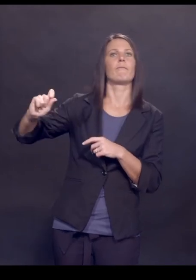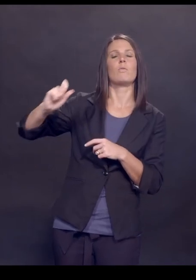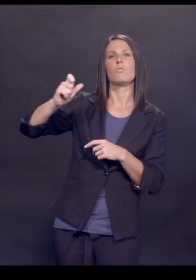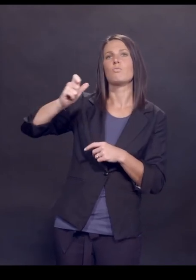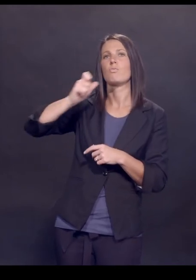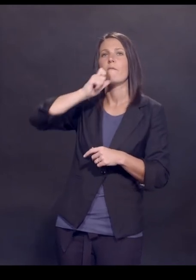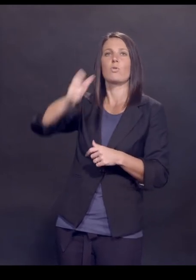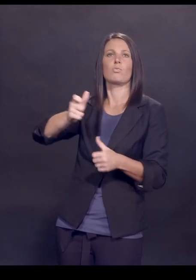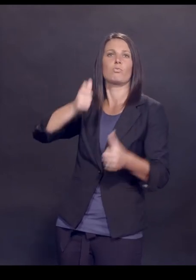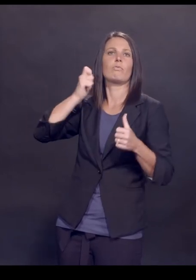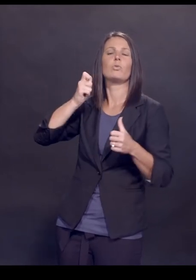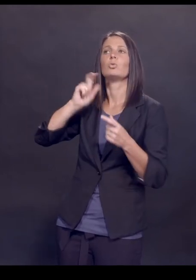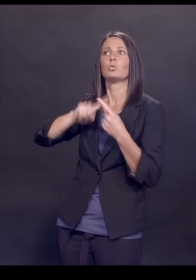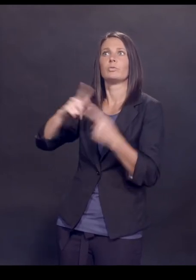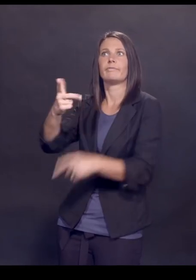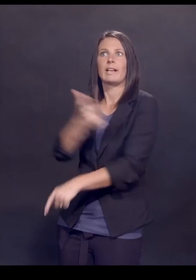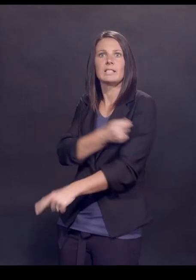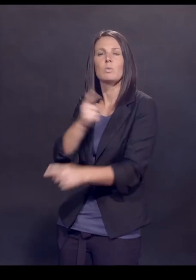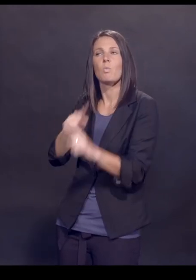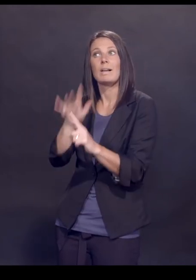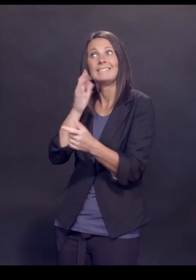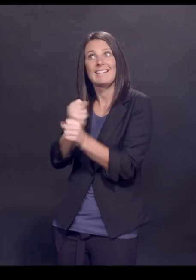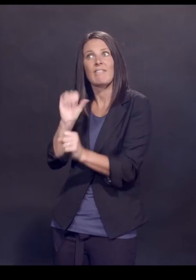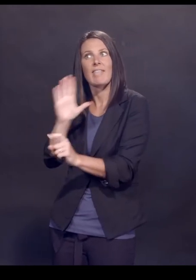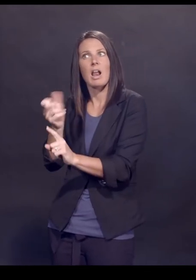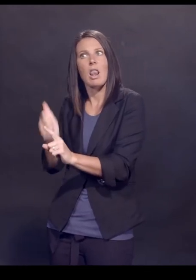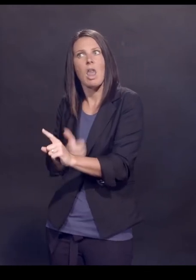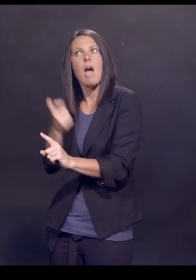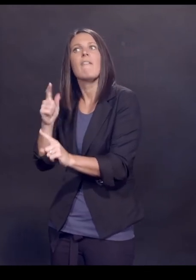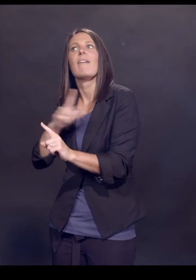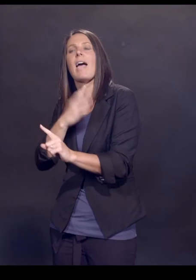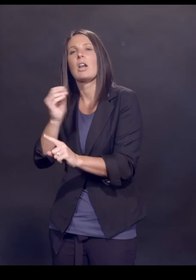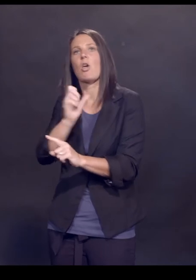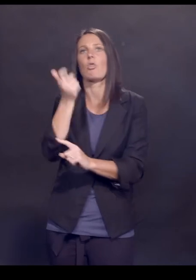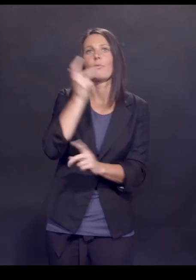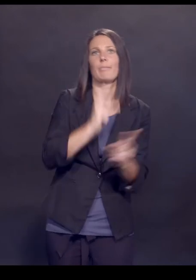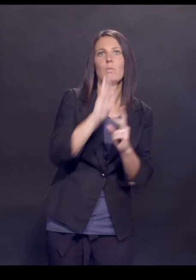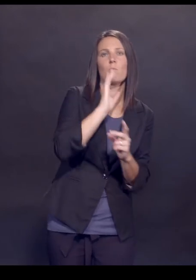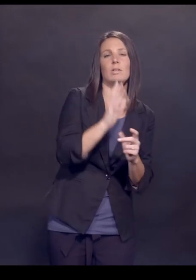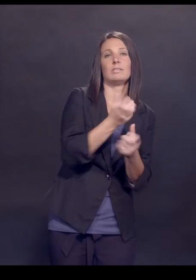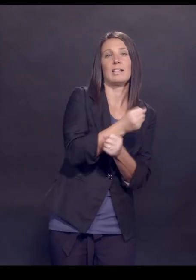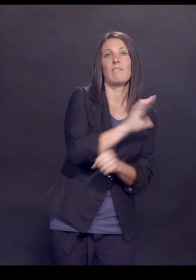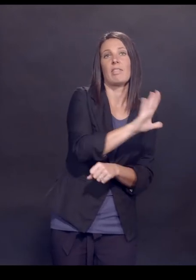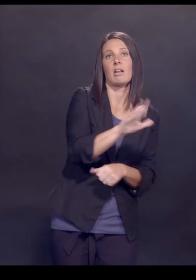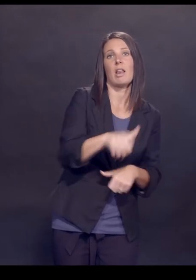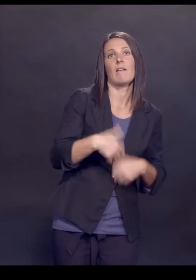will save their life, but save the lives of people with whom they come in contact when they're infected.